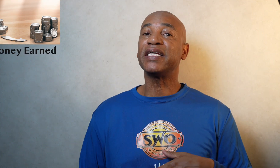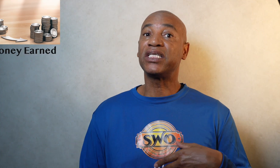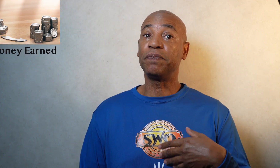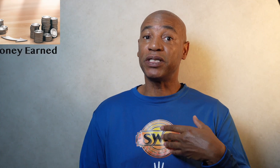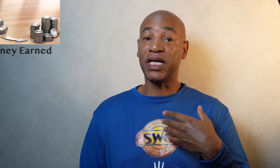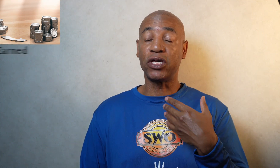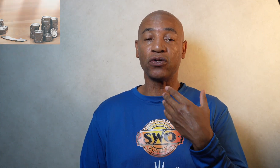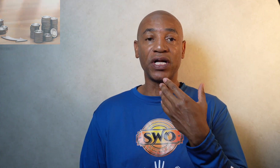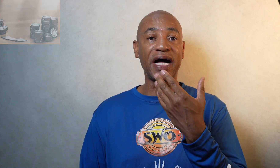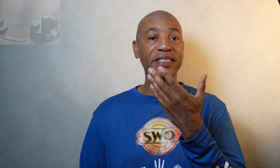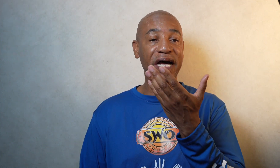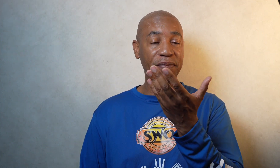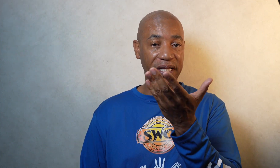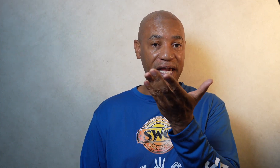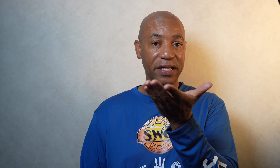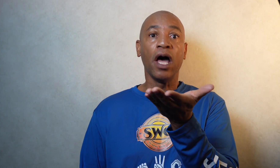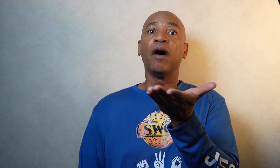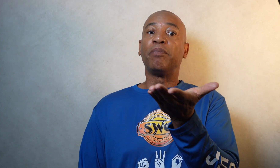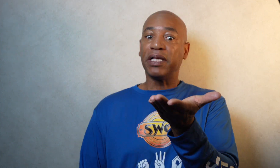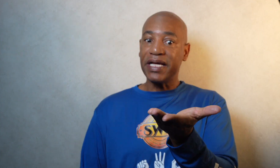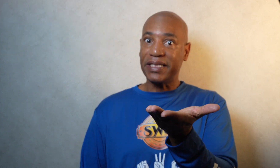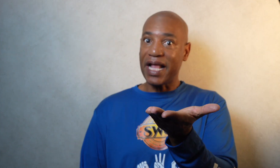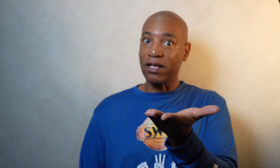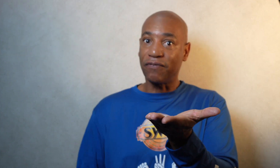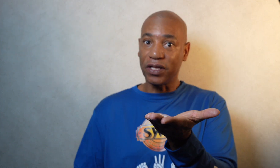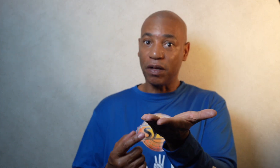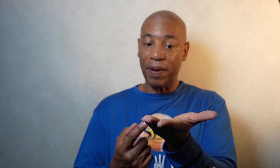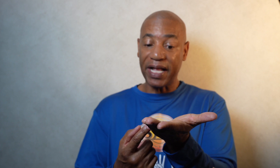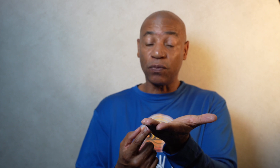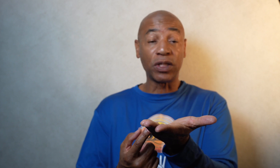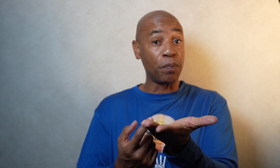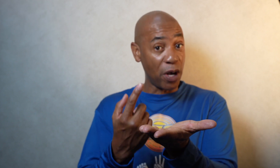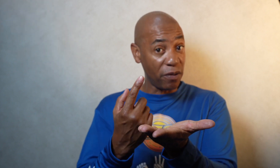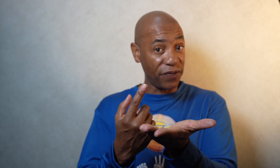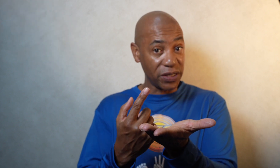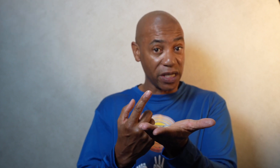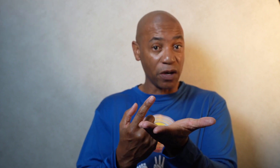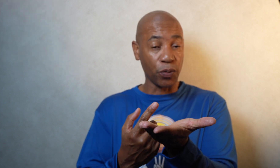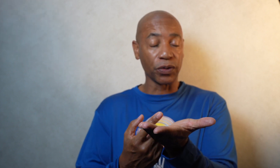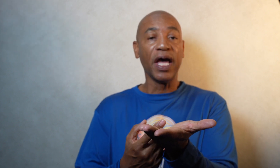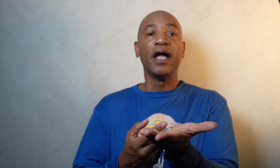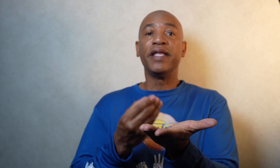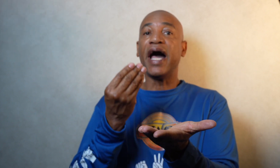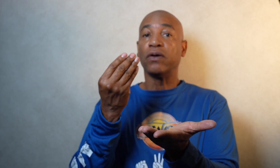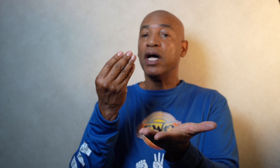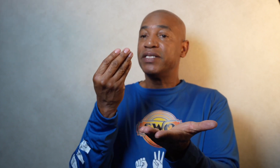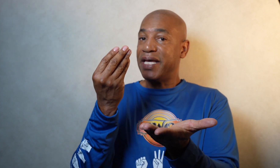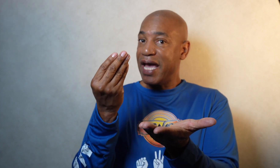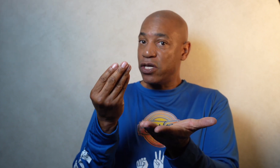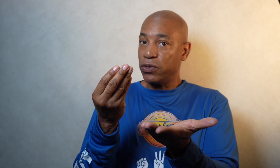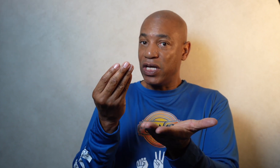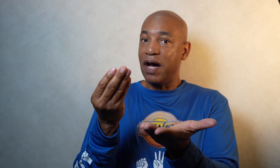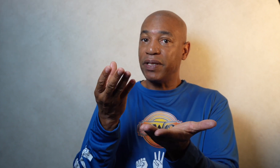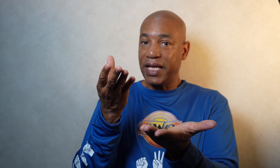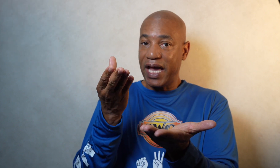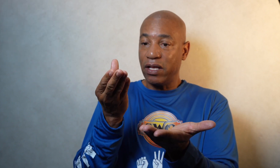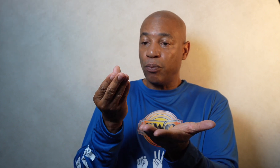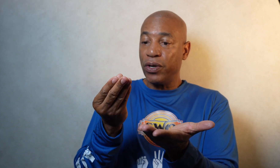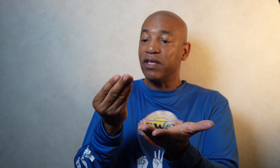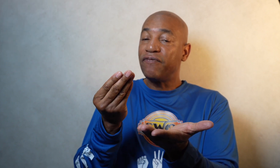is simply take your non-dominant hand, place that out in front of the body with the palm facing upward. Now take your dominant hand, bring the